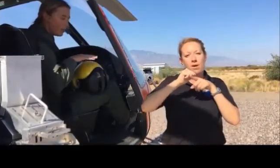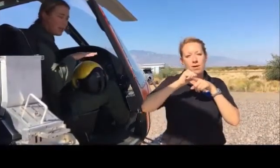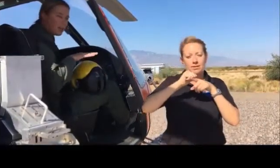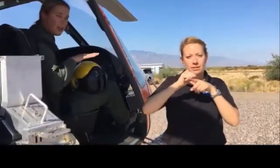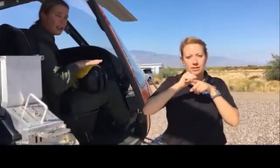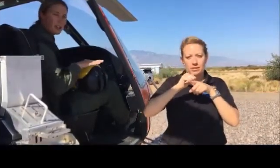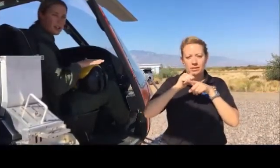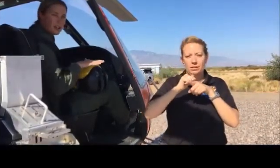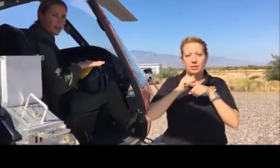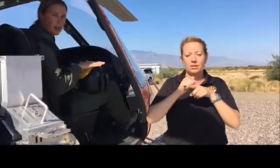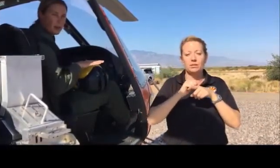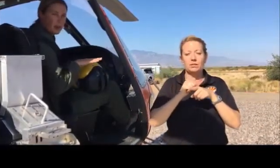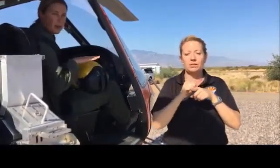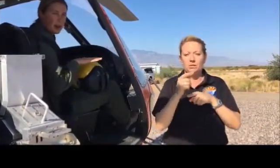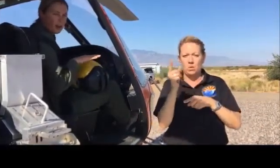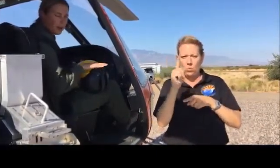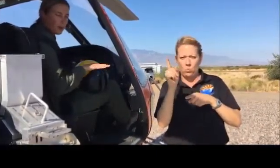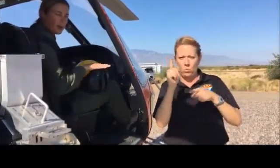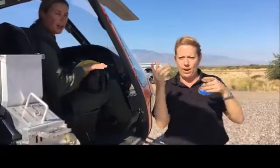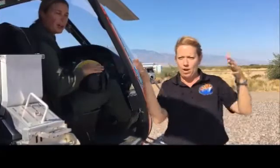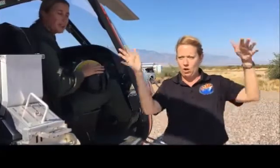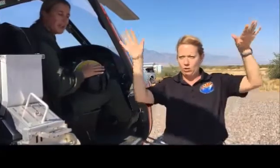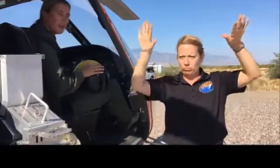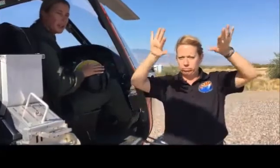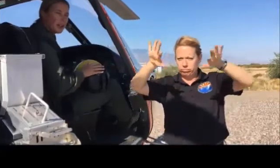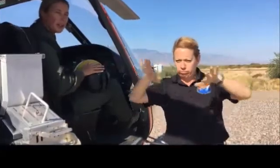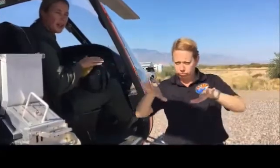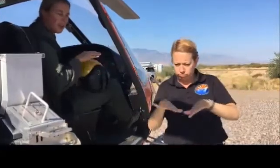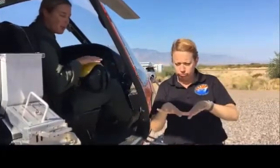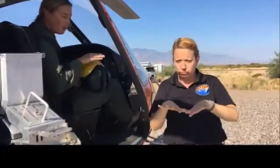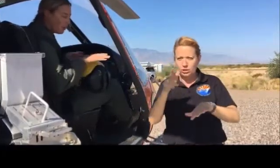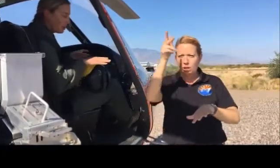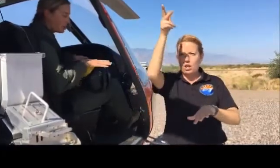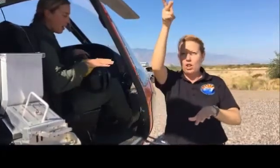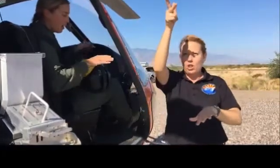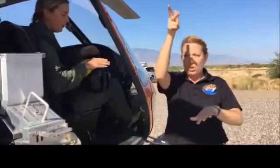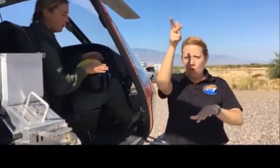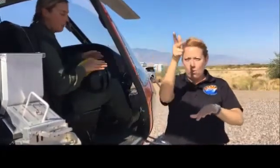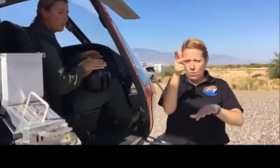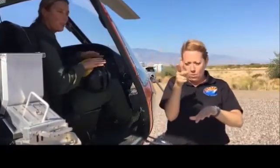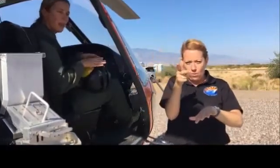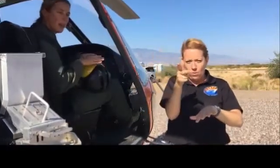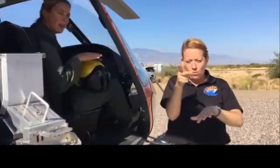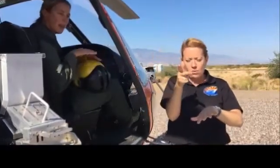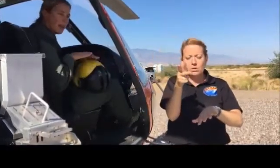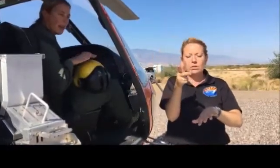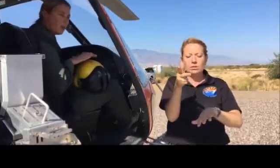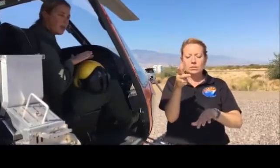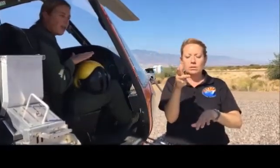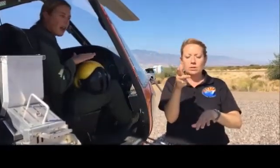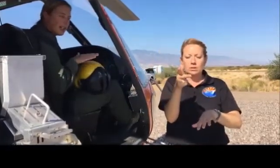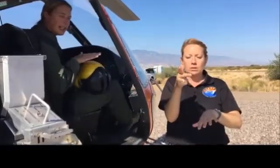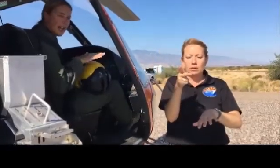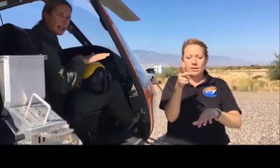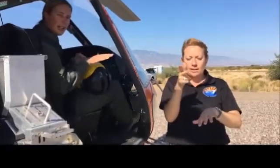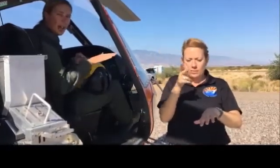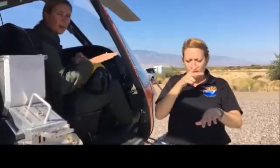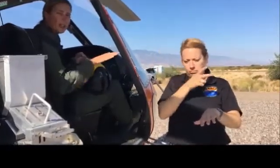we get down into the flight profile lower, typically on top of a ridgeline, and we fly exactly how we